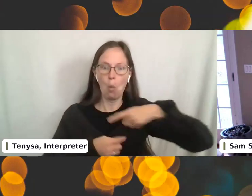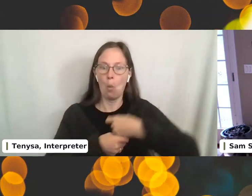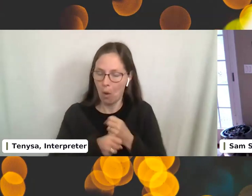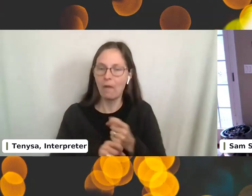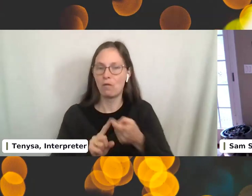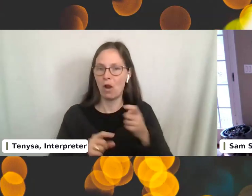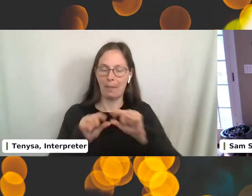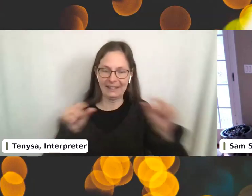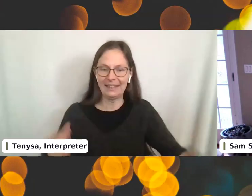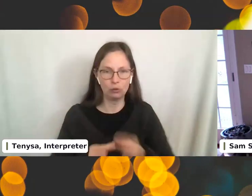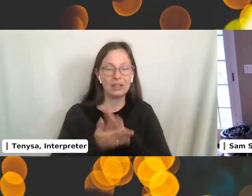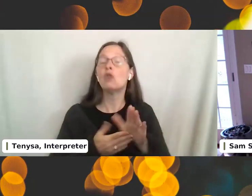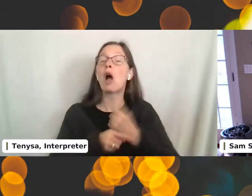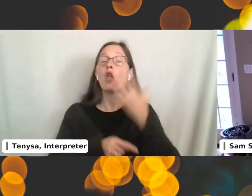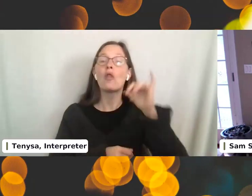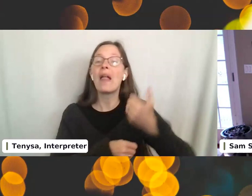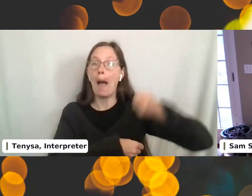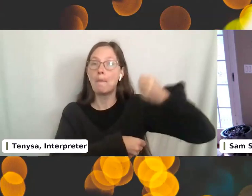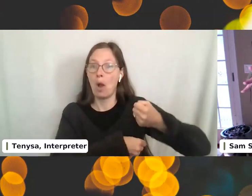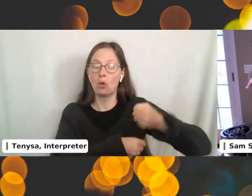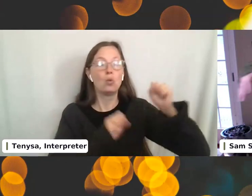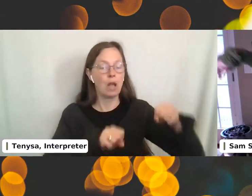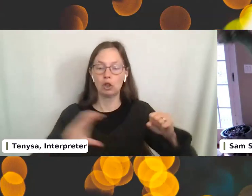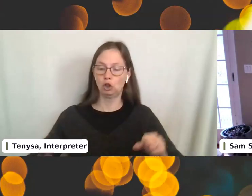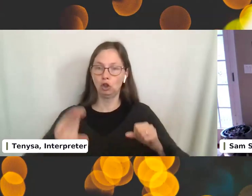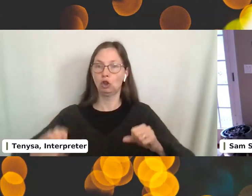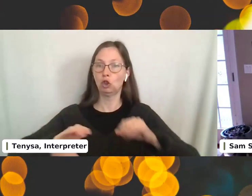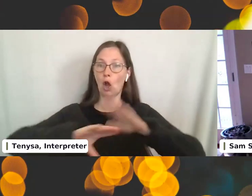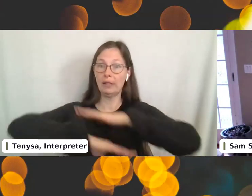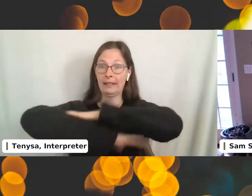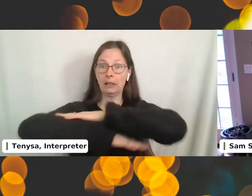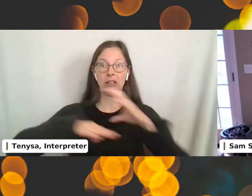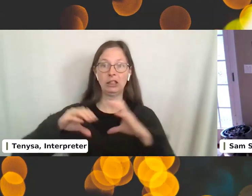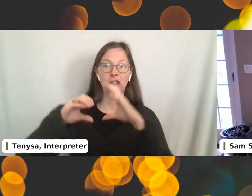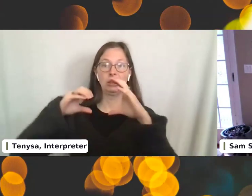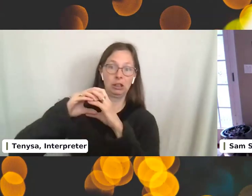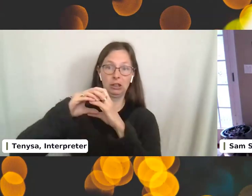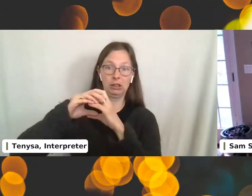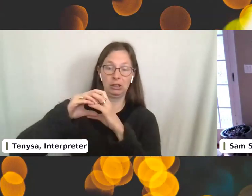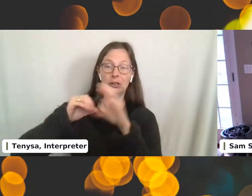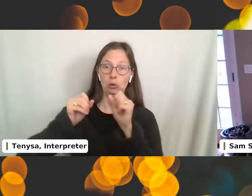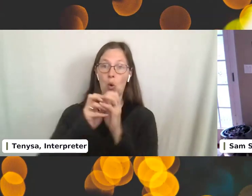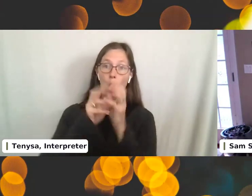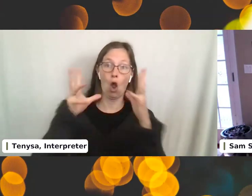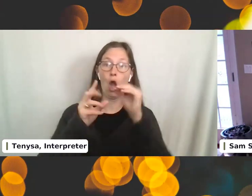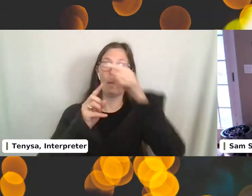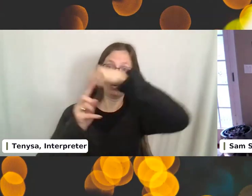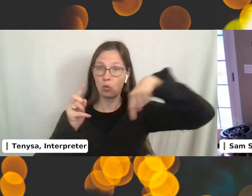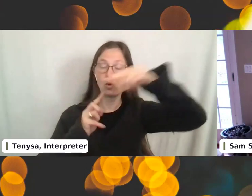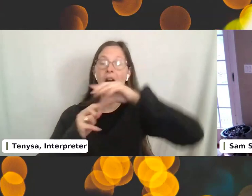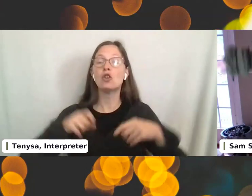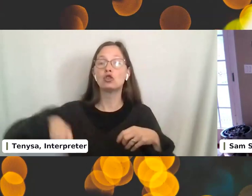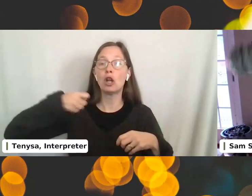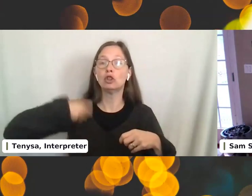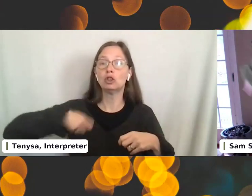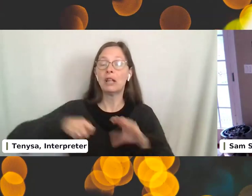and you can clamp it onto the edge of your desk and open it up and lay the skein around it and you crank it and it winds it into